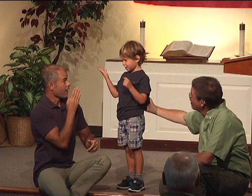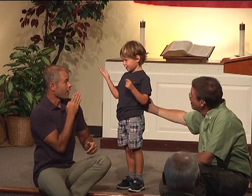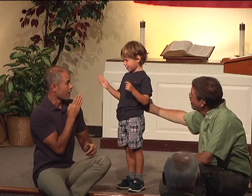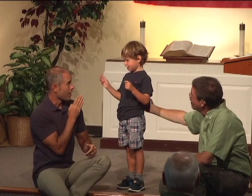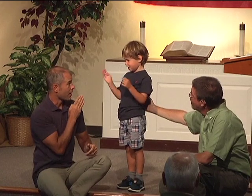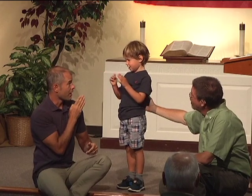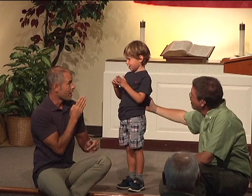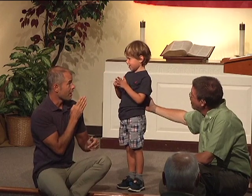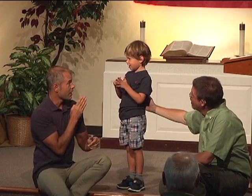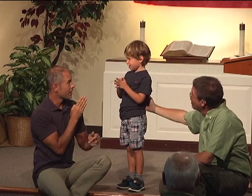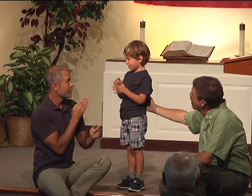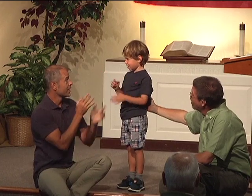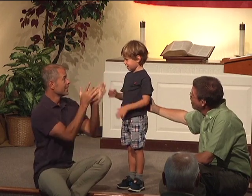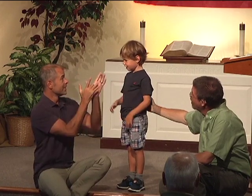What did you want to